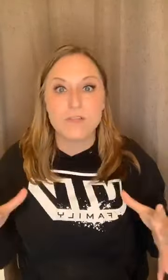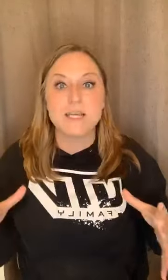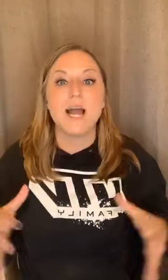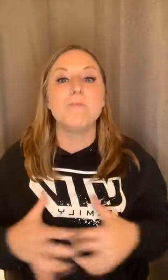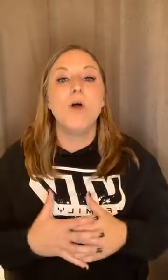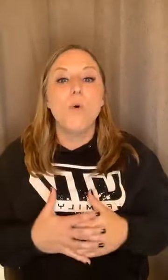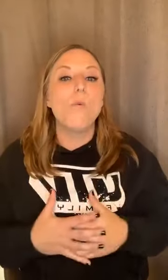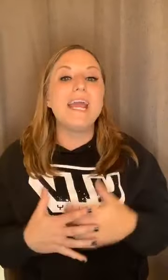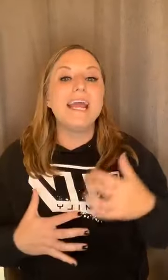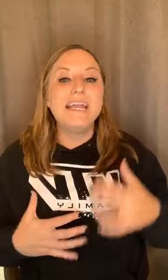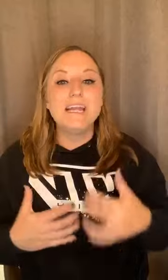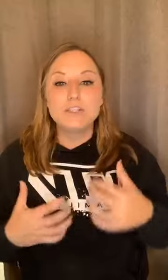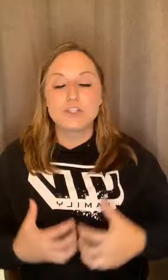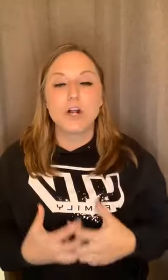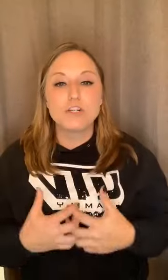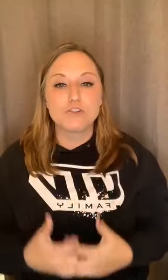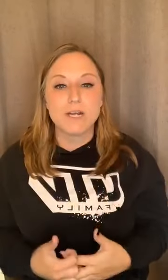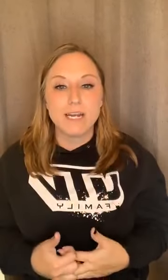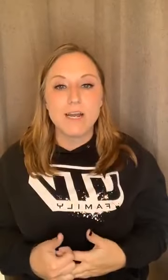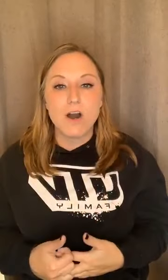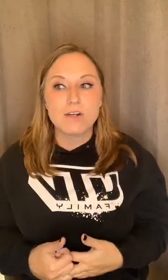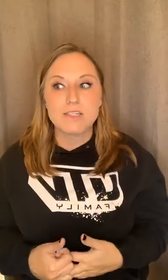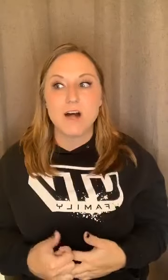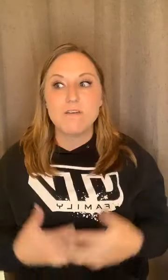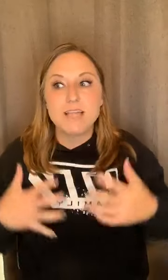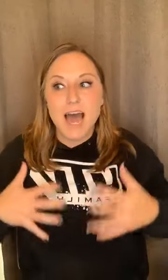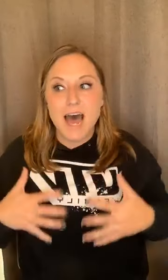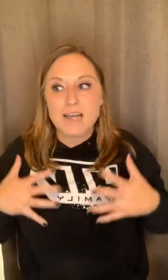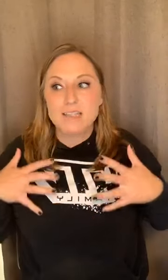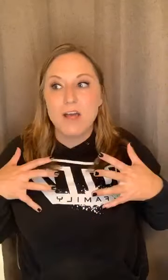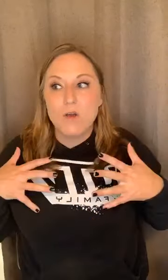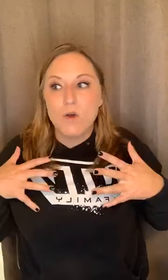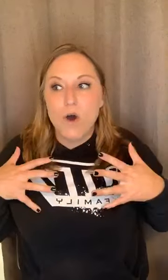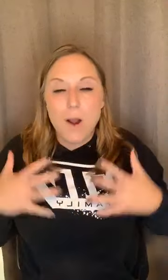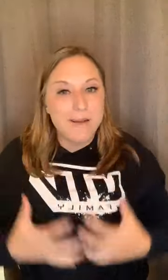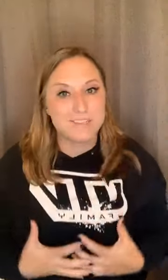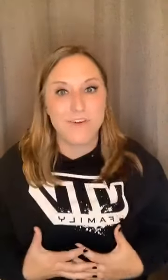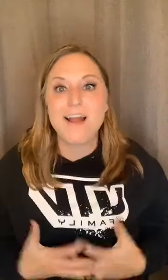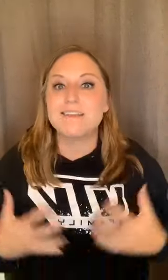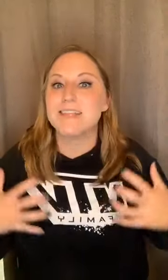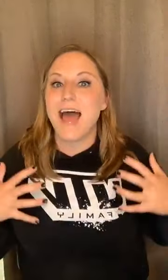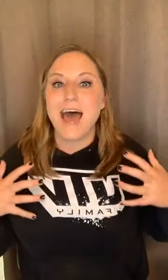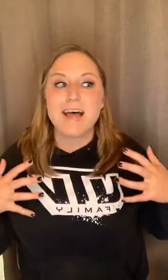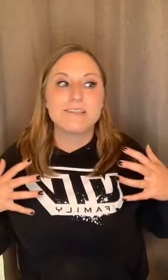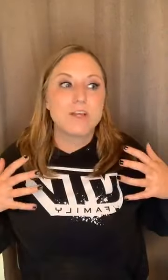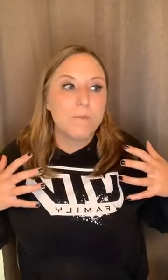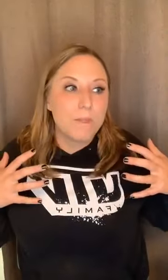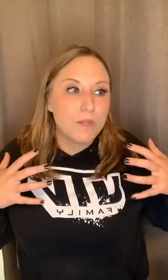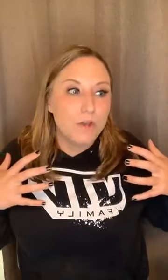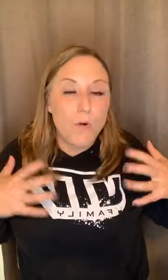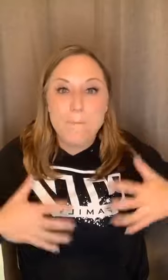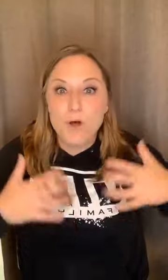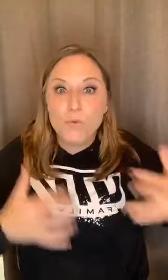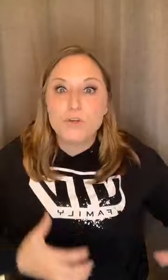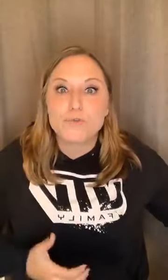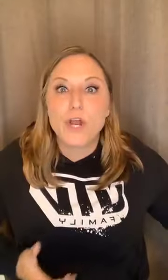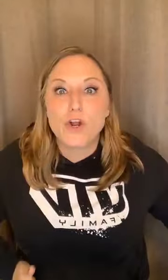the time, we need to start treating ourselves as our best friends, as you know, a mother would treat her